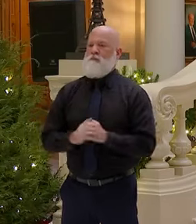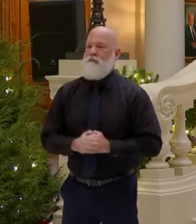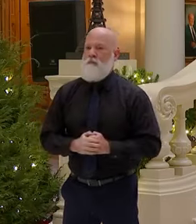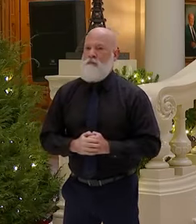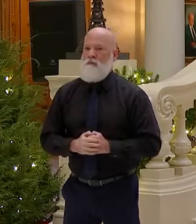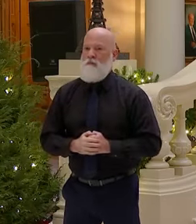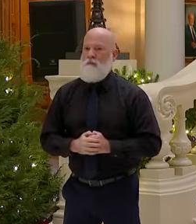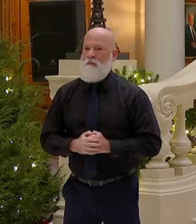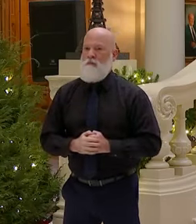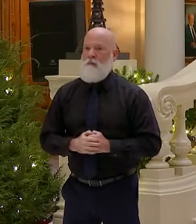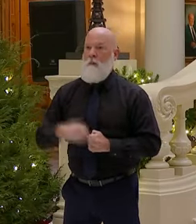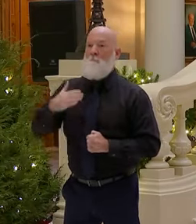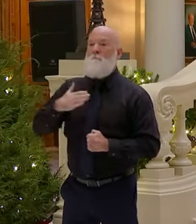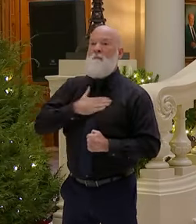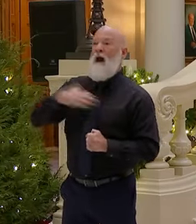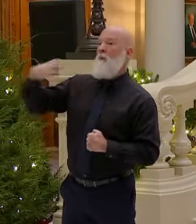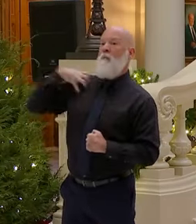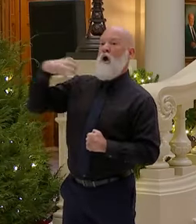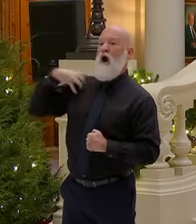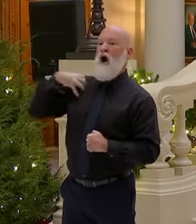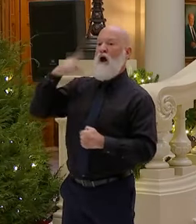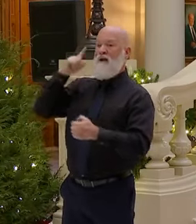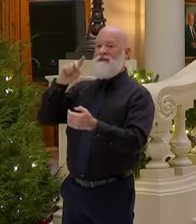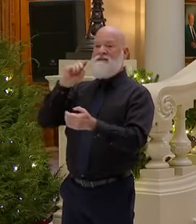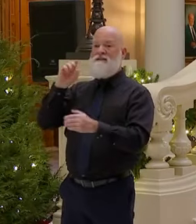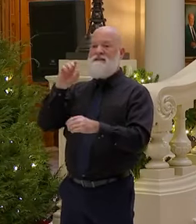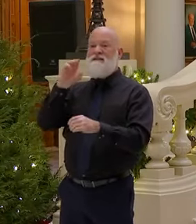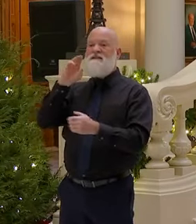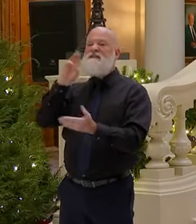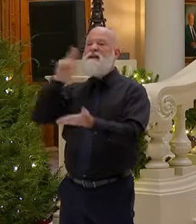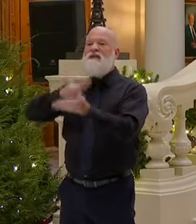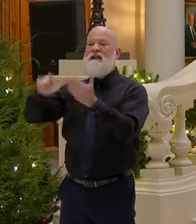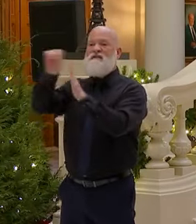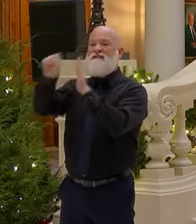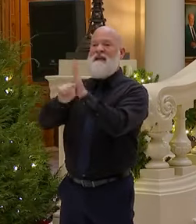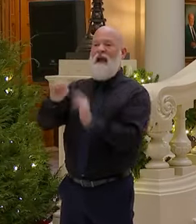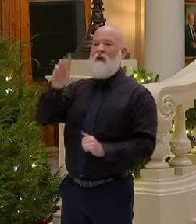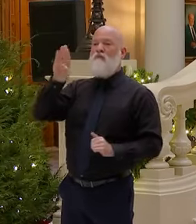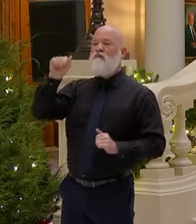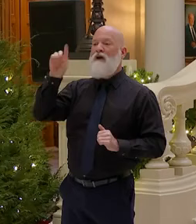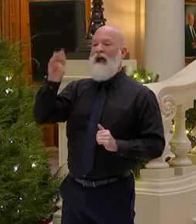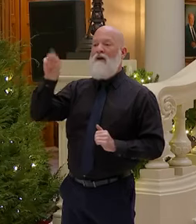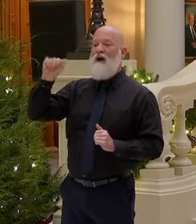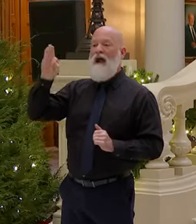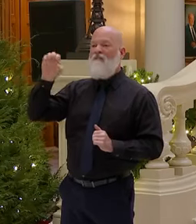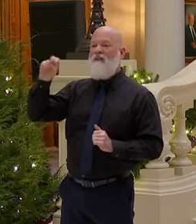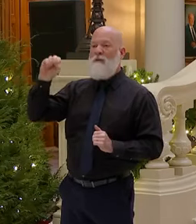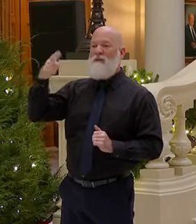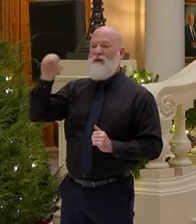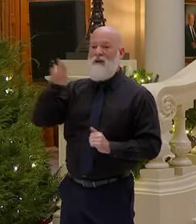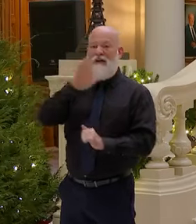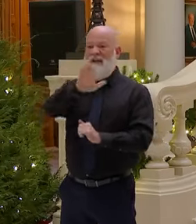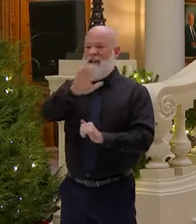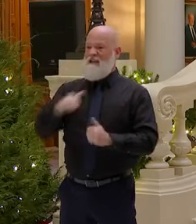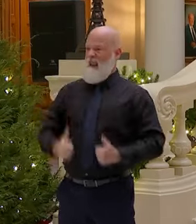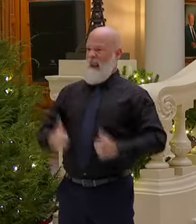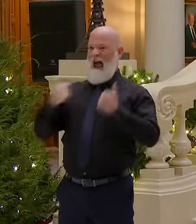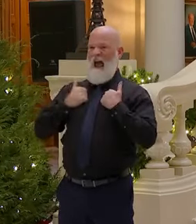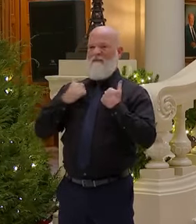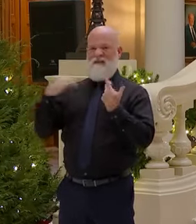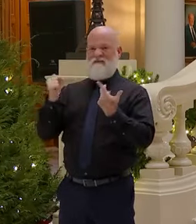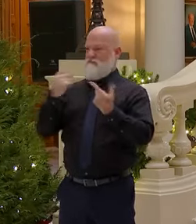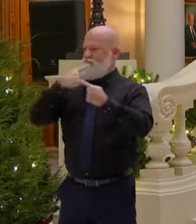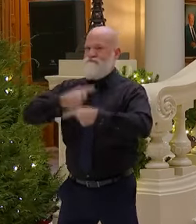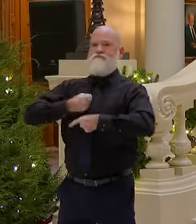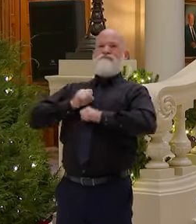My boss, Secretary Raffensperger, his address is out there. They have people doing caravans running their house. They've had people come onto their property.